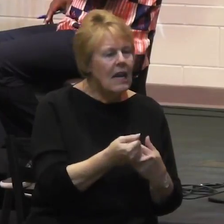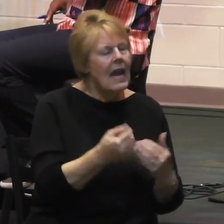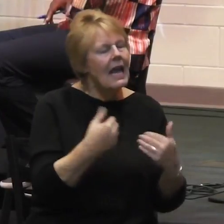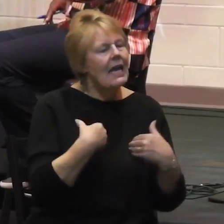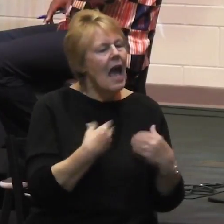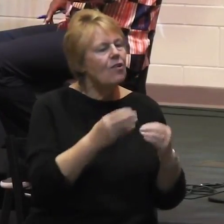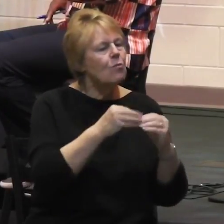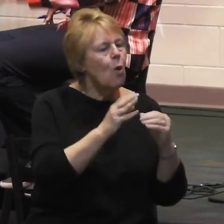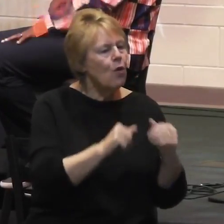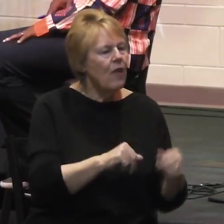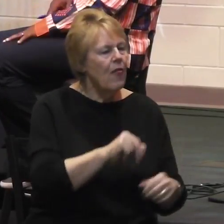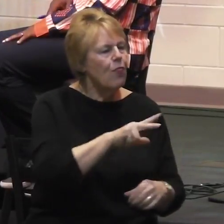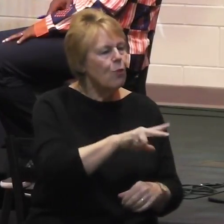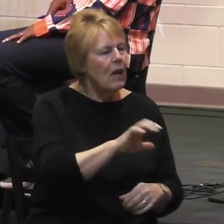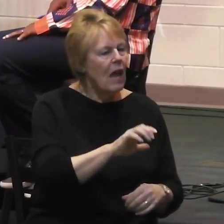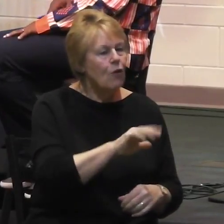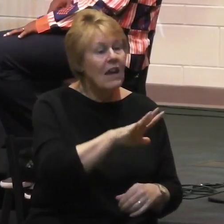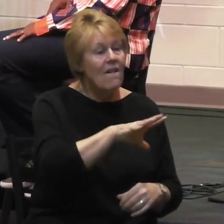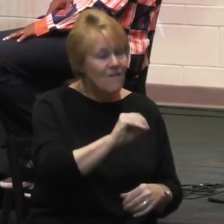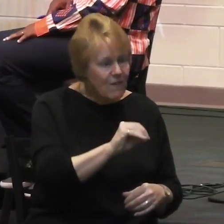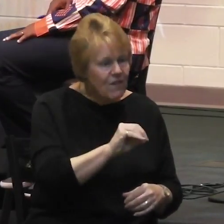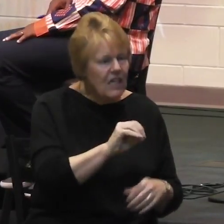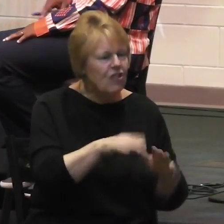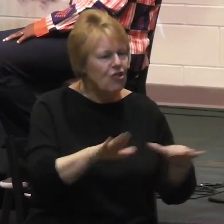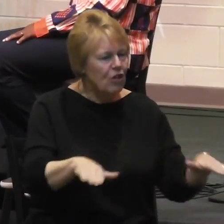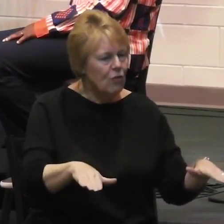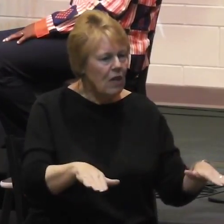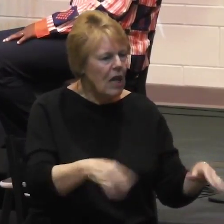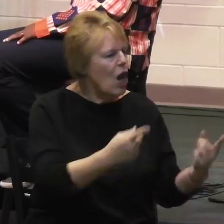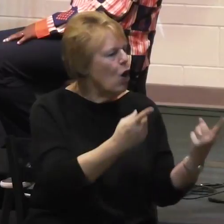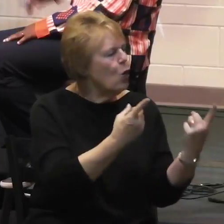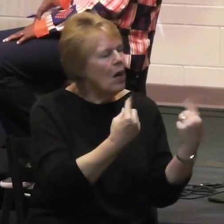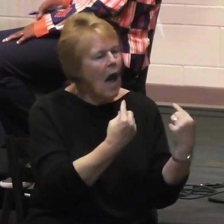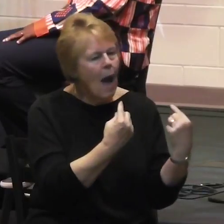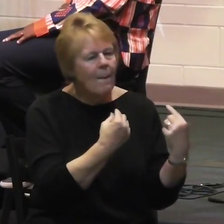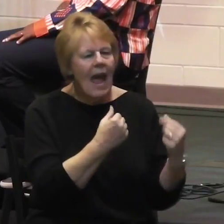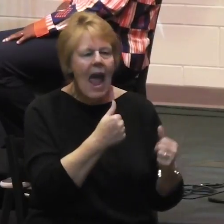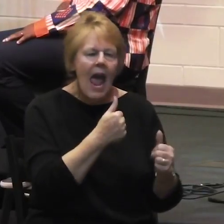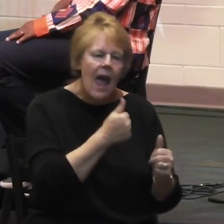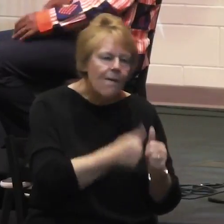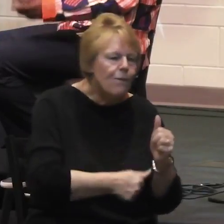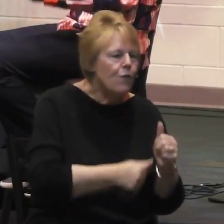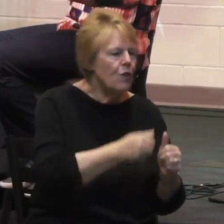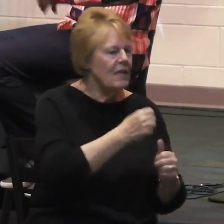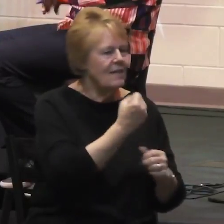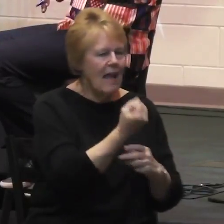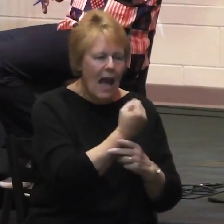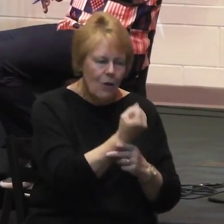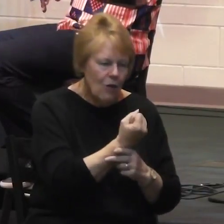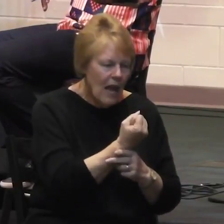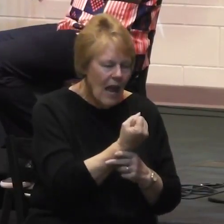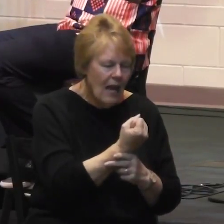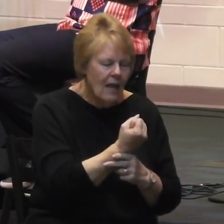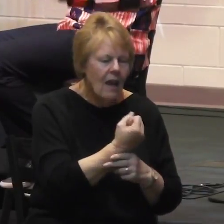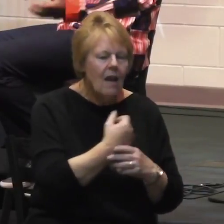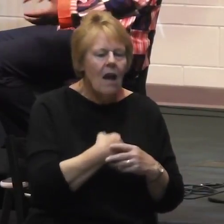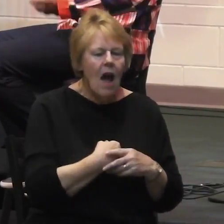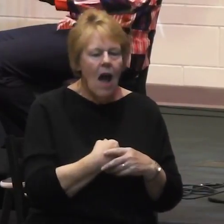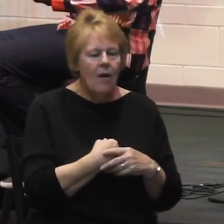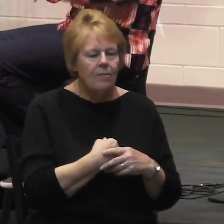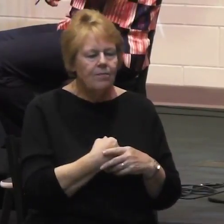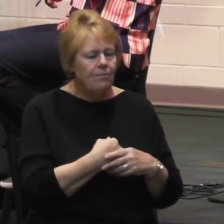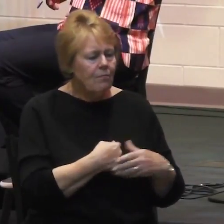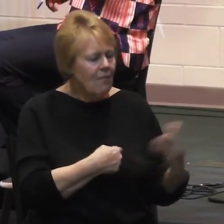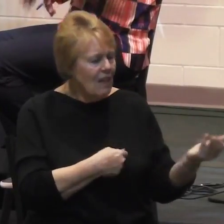children who come every Saturday to the church. This is a VBS. We integrate children from the slum and the